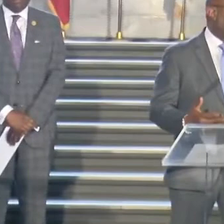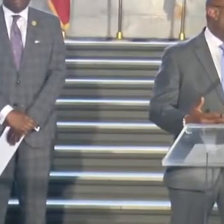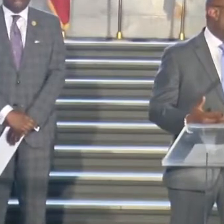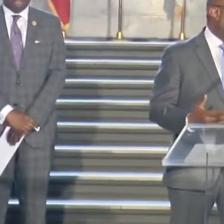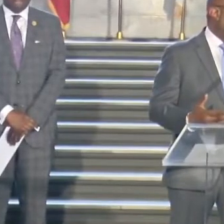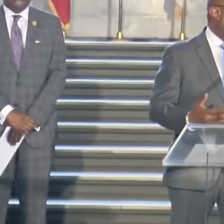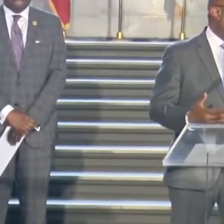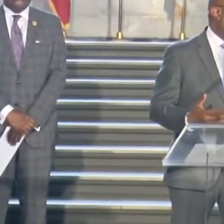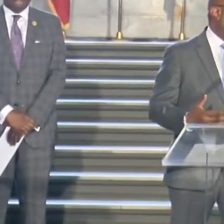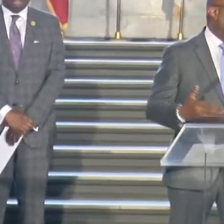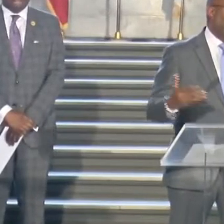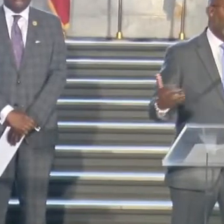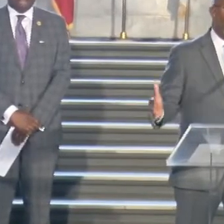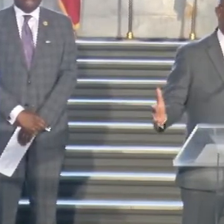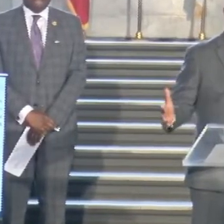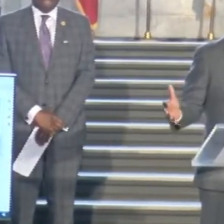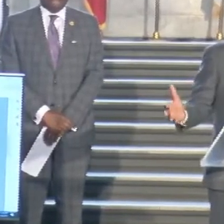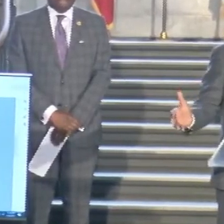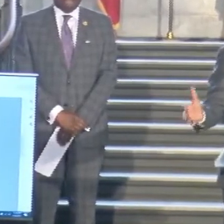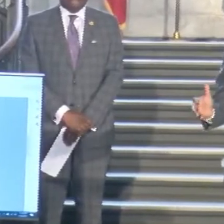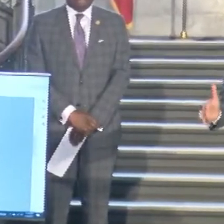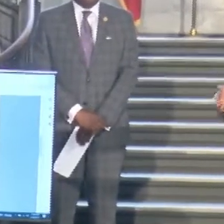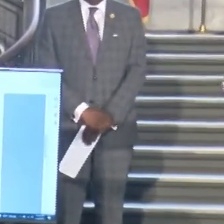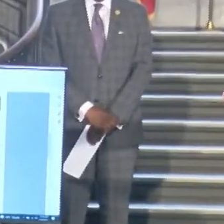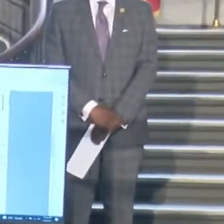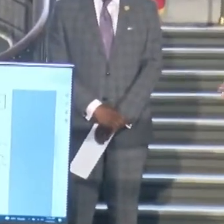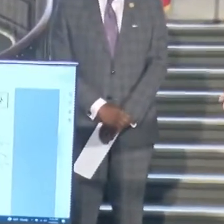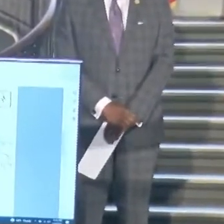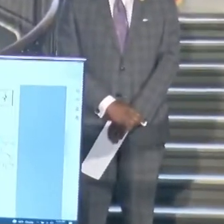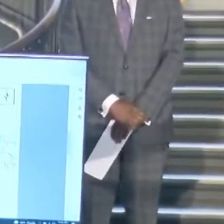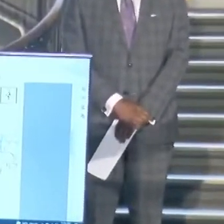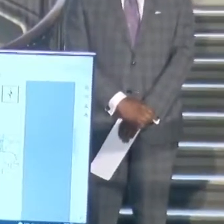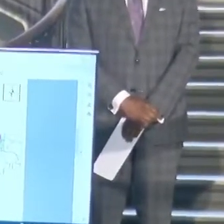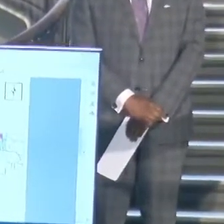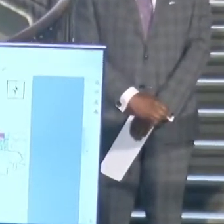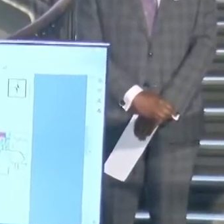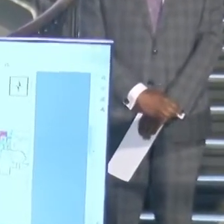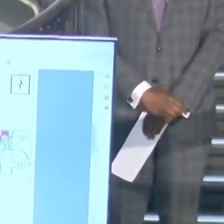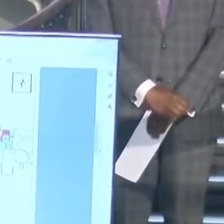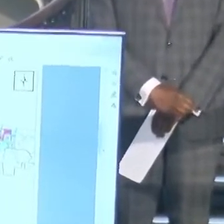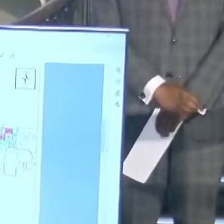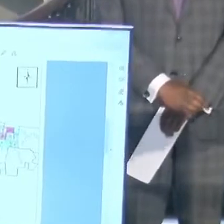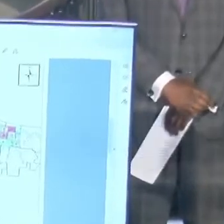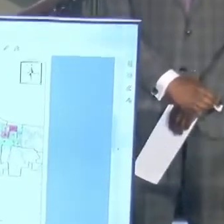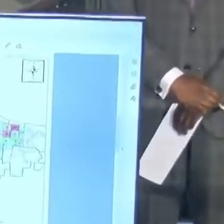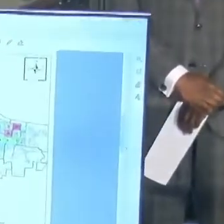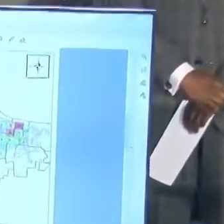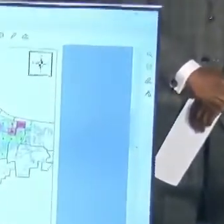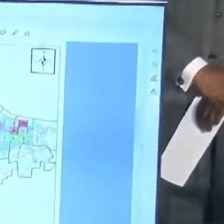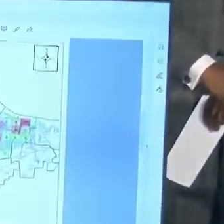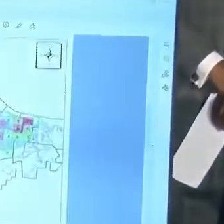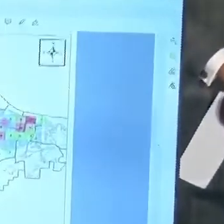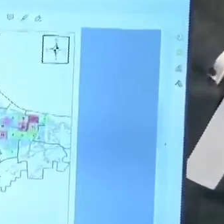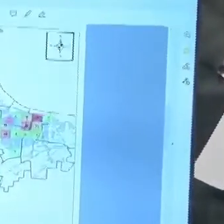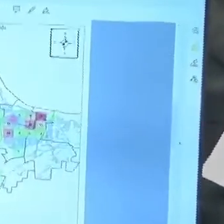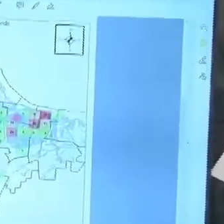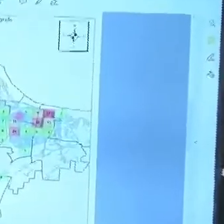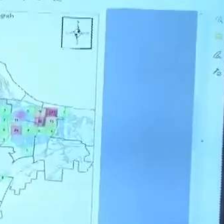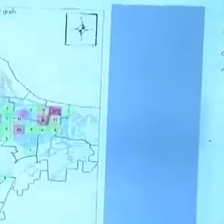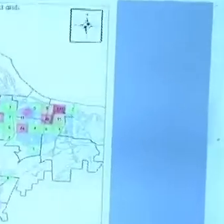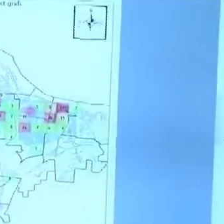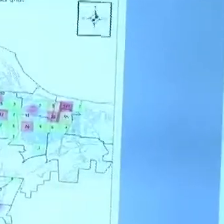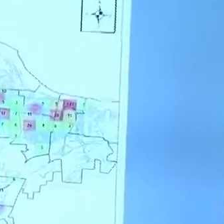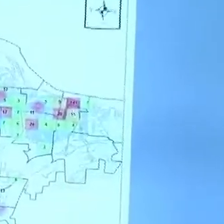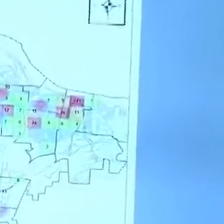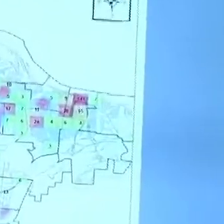crimes. So if you look, once you look at the map, you see that these are not occurring throughout the city. We want to make that very clear. So I